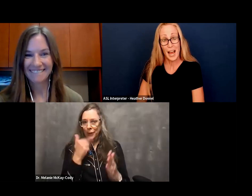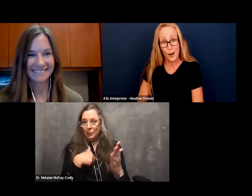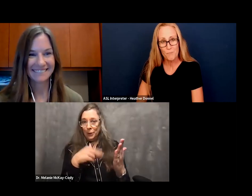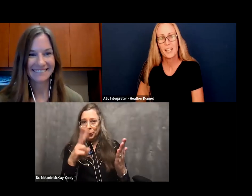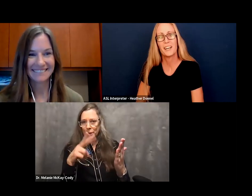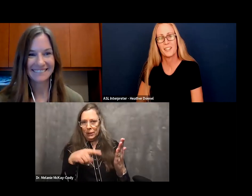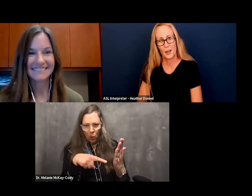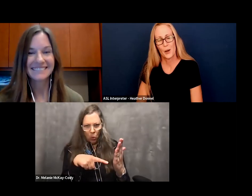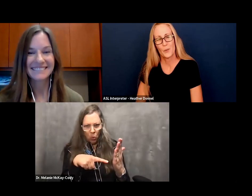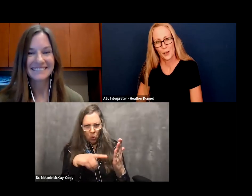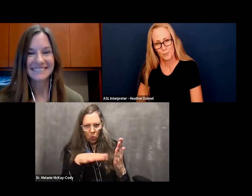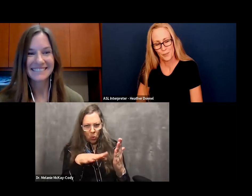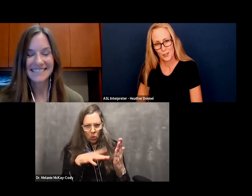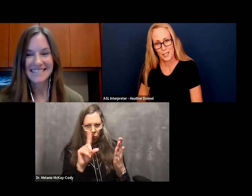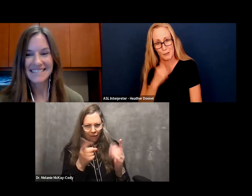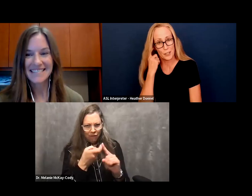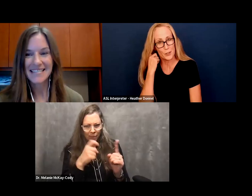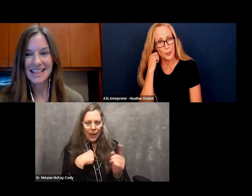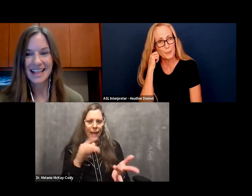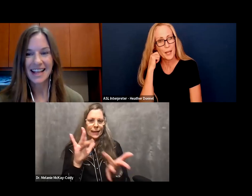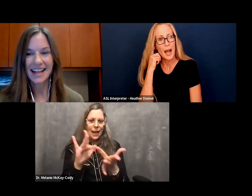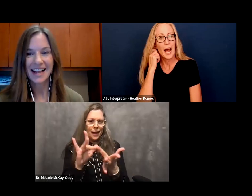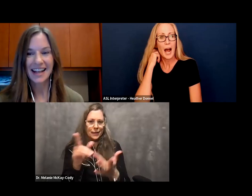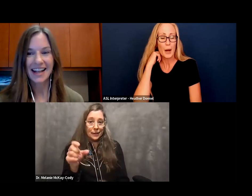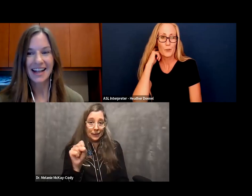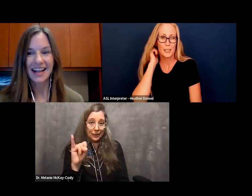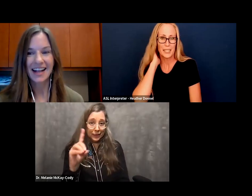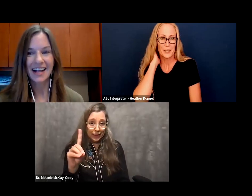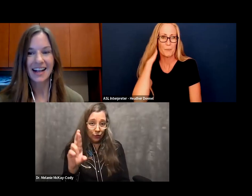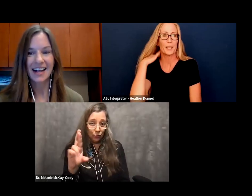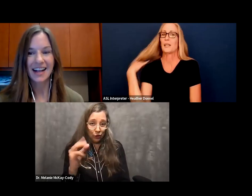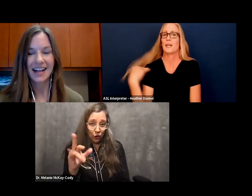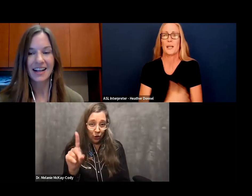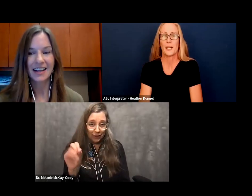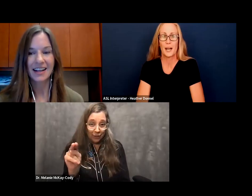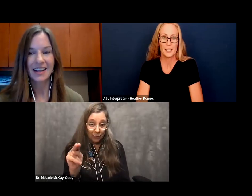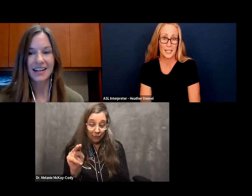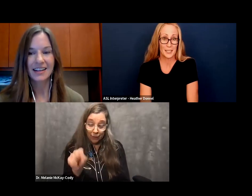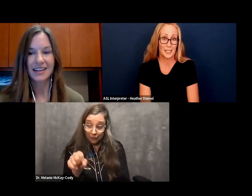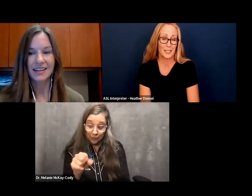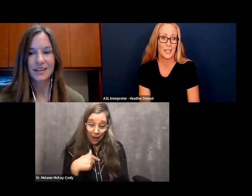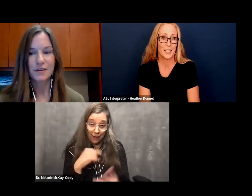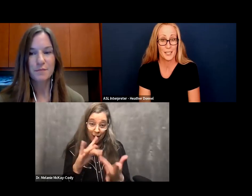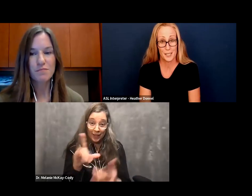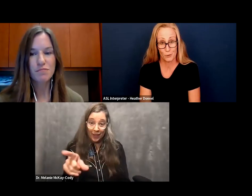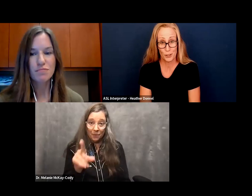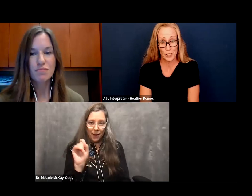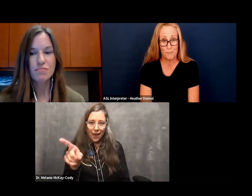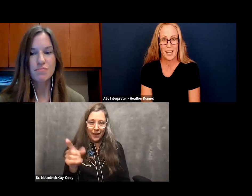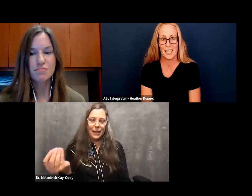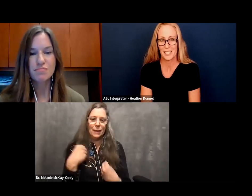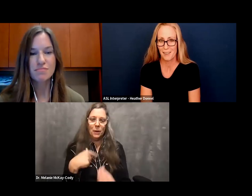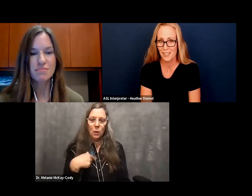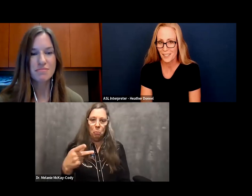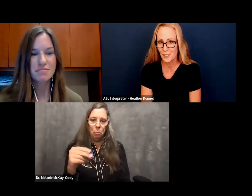And how? Well, actually, it's kind of a funny story. I was reading something and I contacted Sid